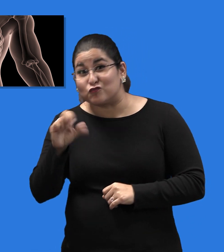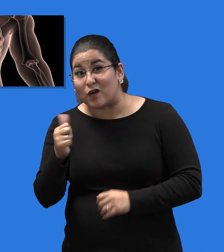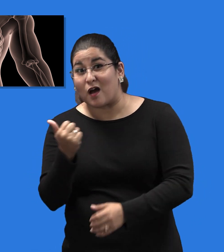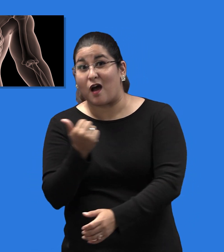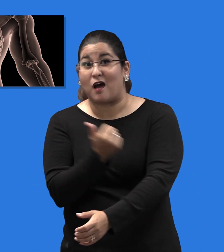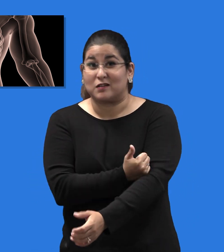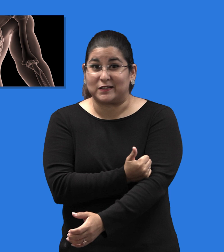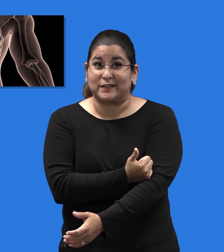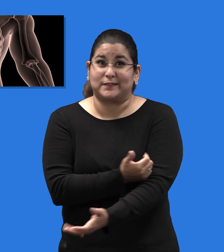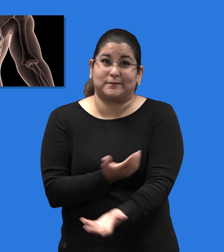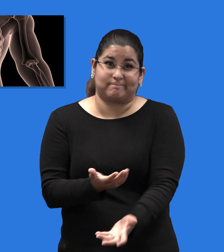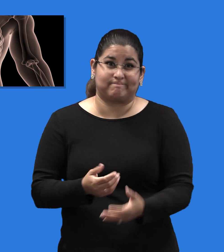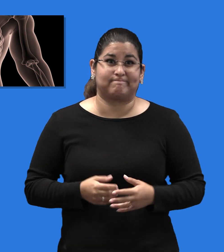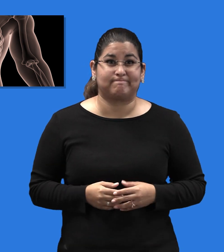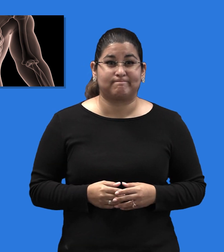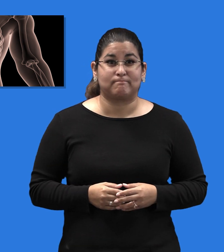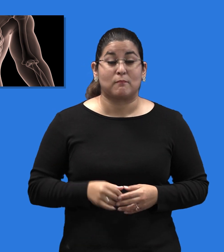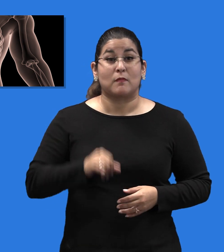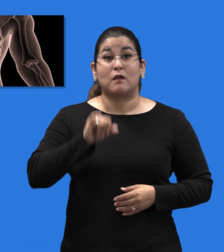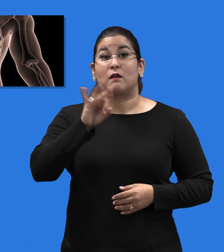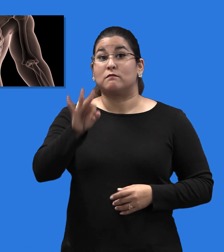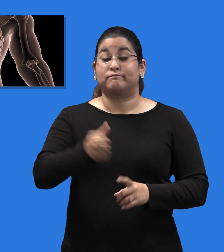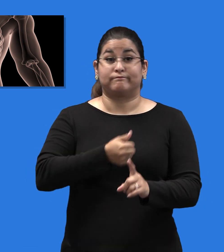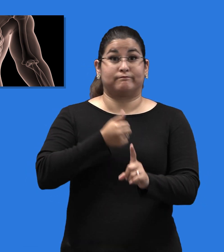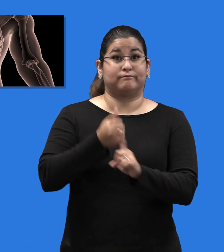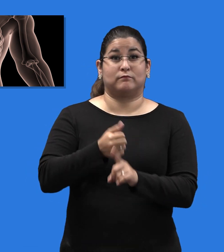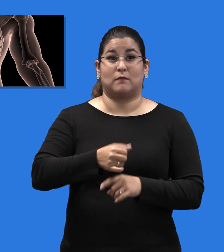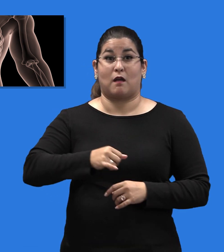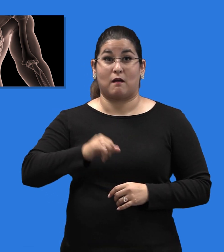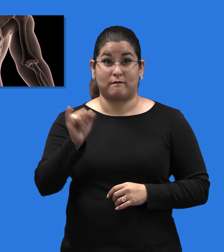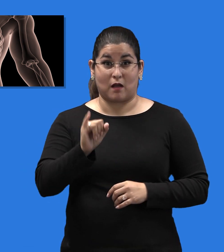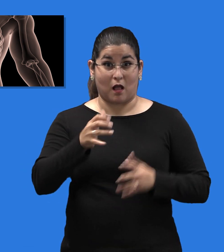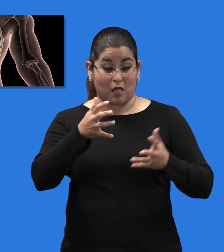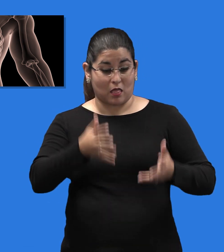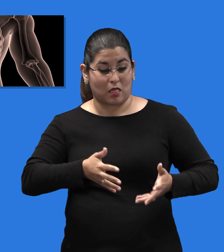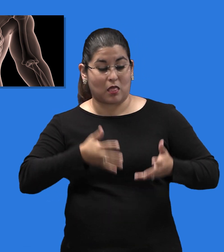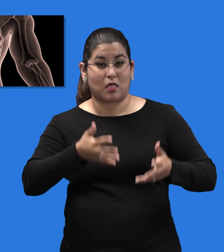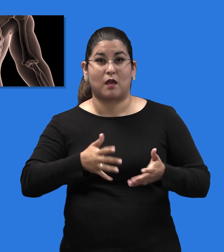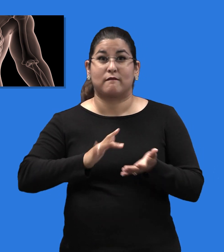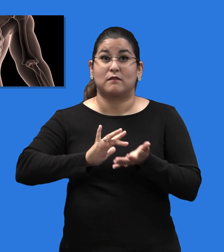C can cause advanced liver disease, liver cancer, and death.